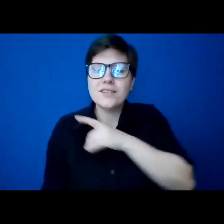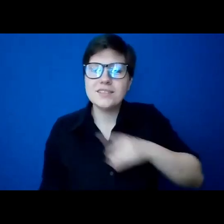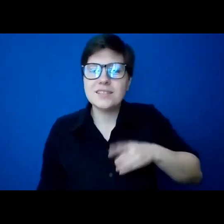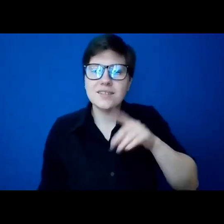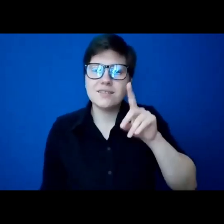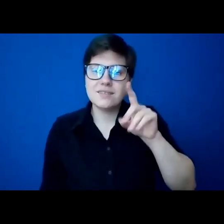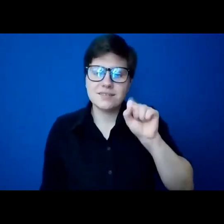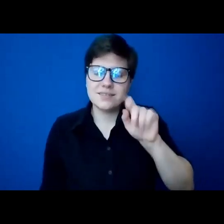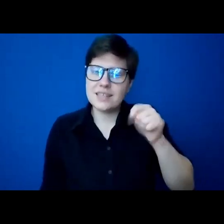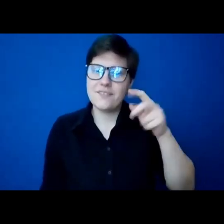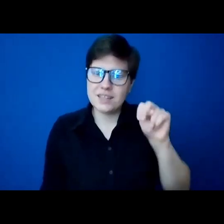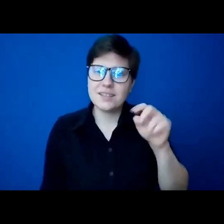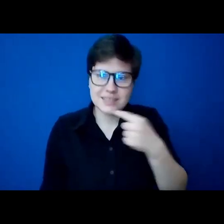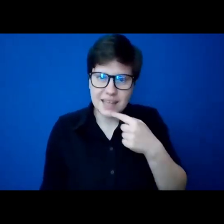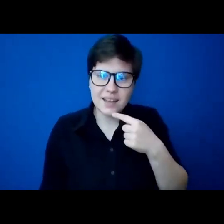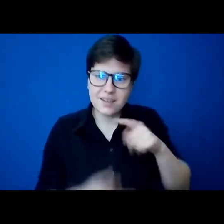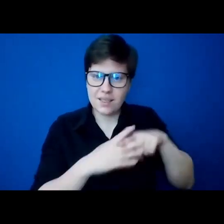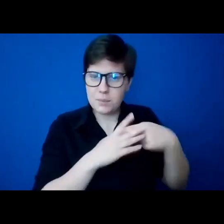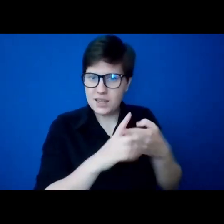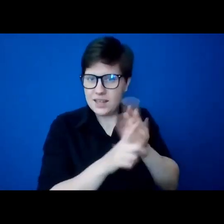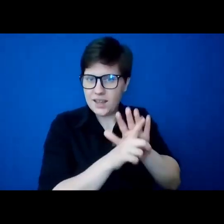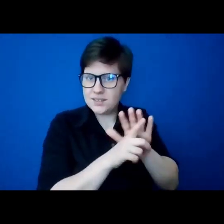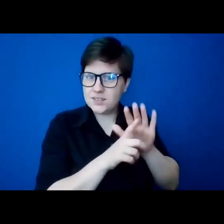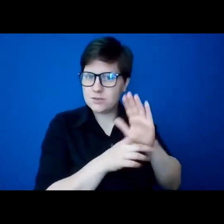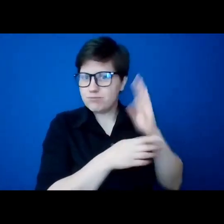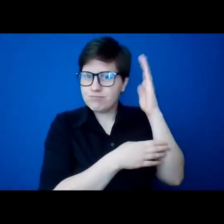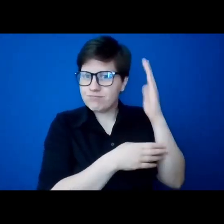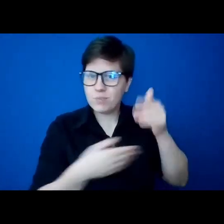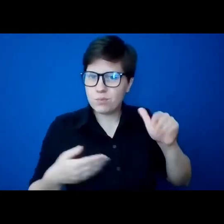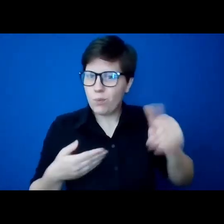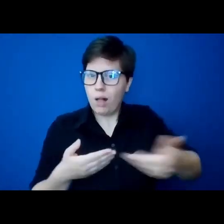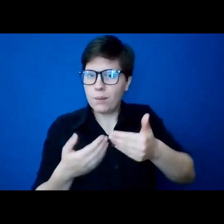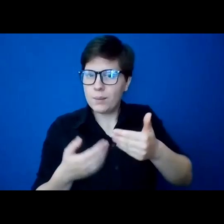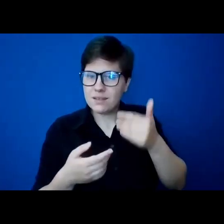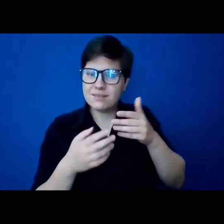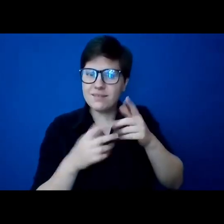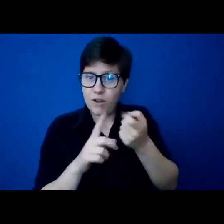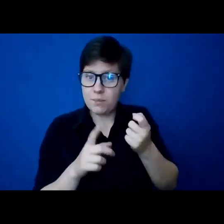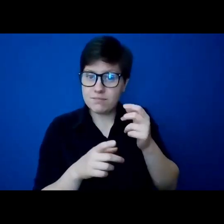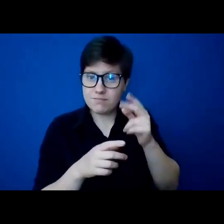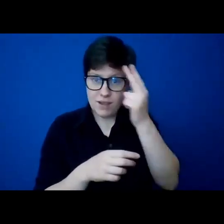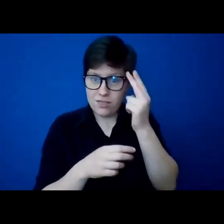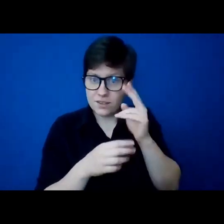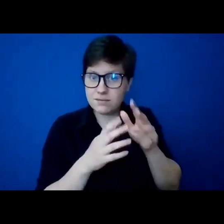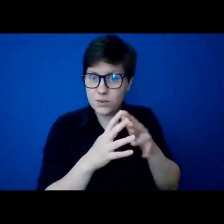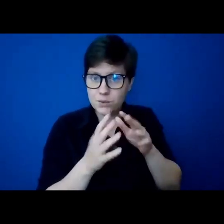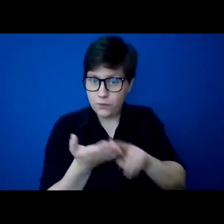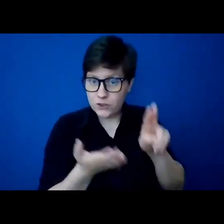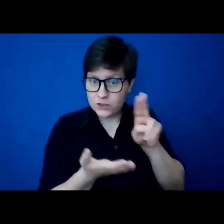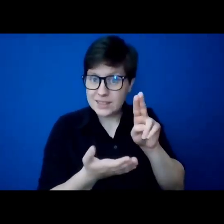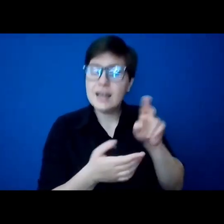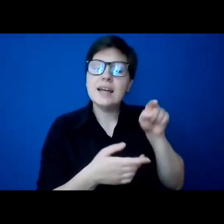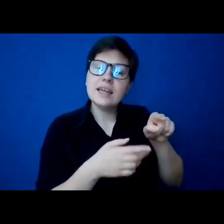of his presentation welcoming us with Catholic U. And when he spoke about it, he